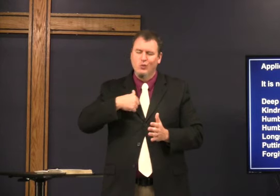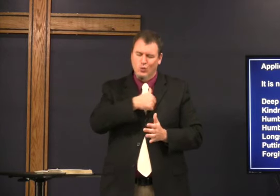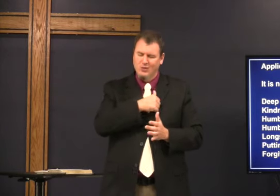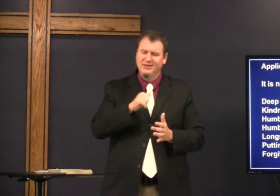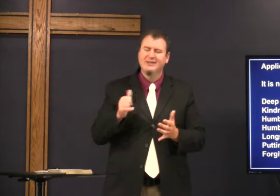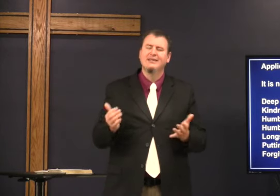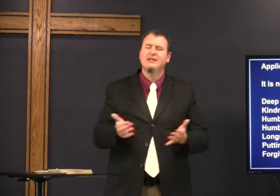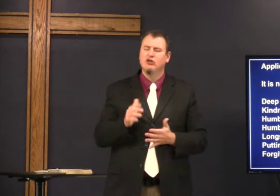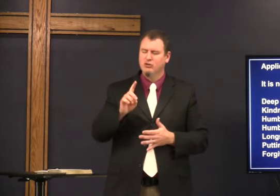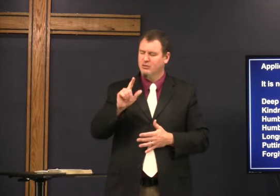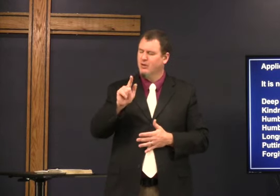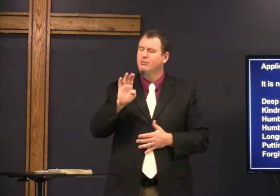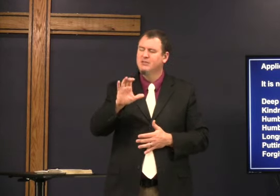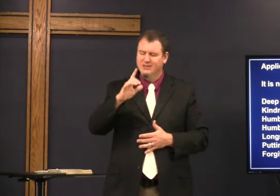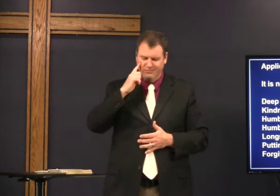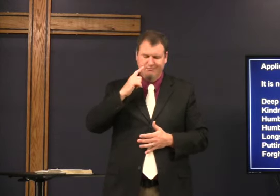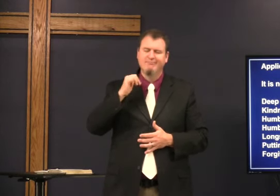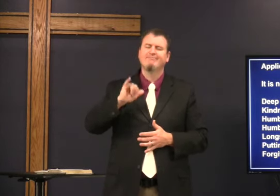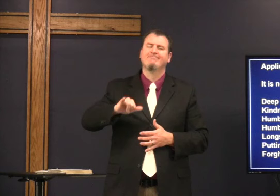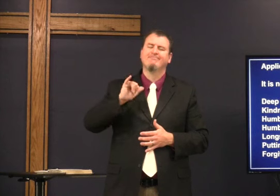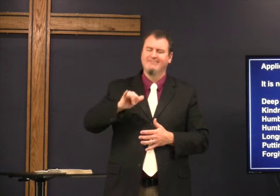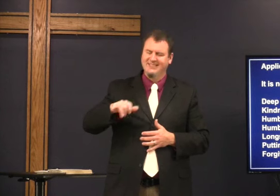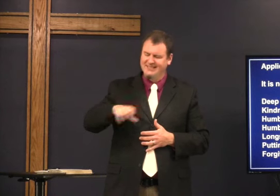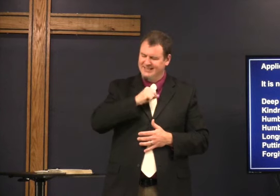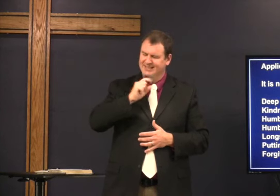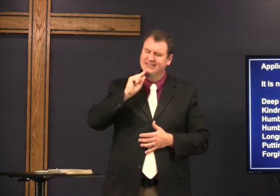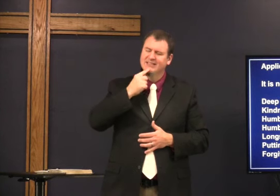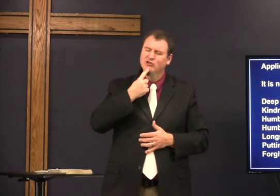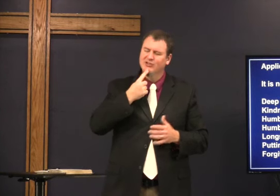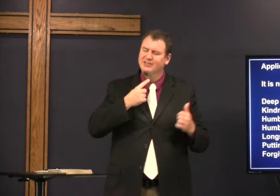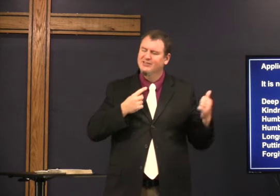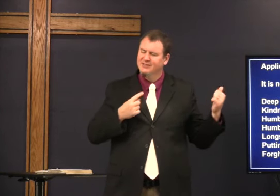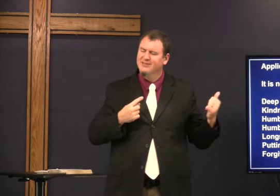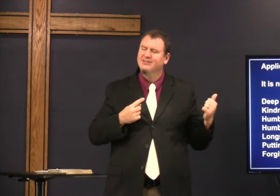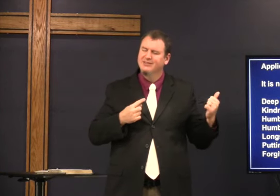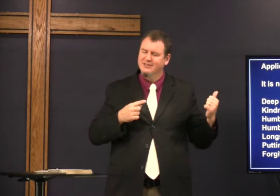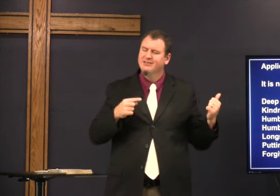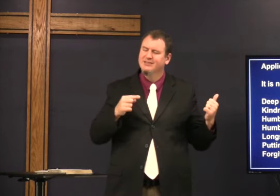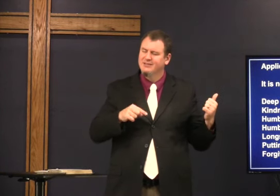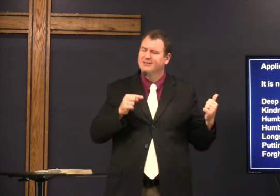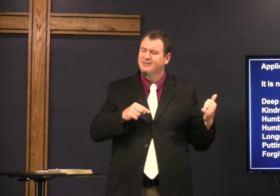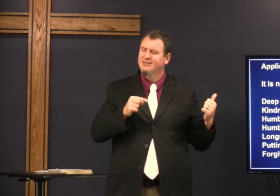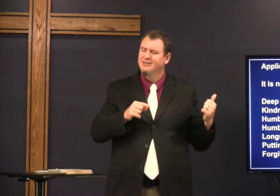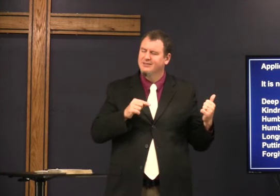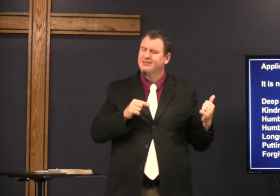I pray that we here at the Liberty Baptist Church will be just seriously listen and